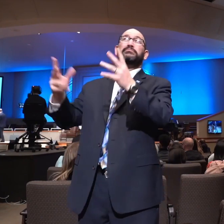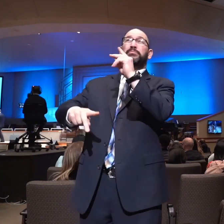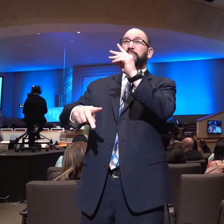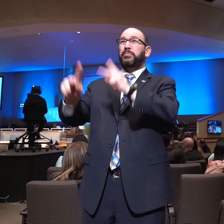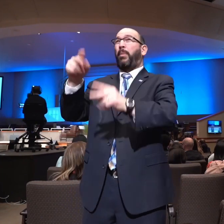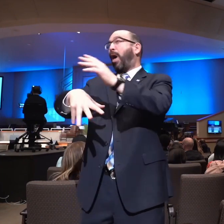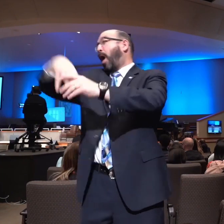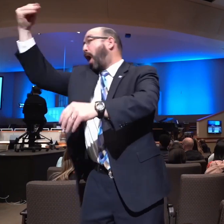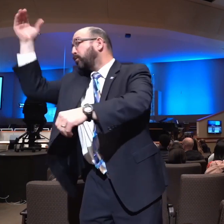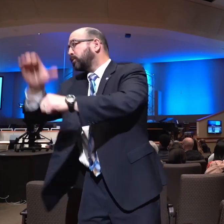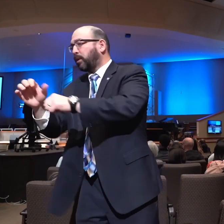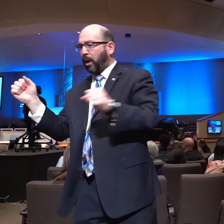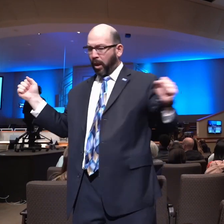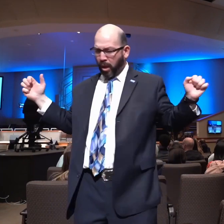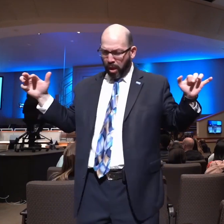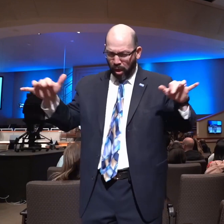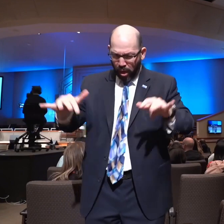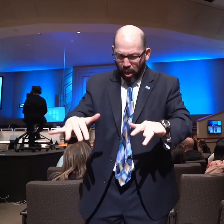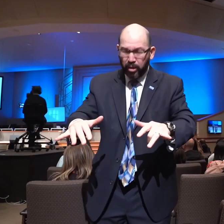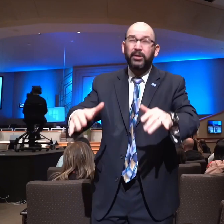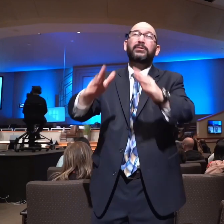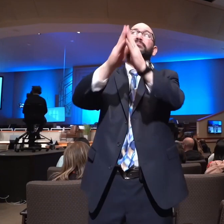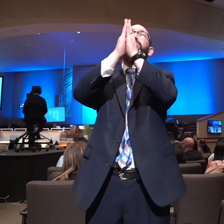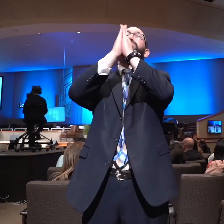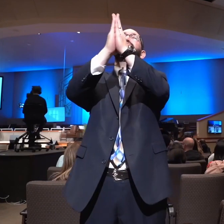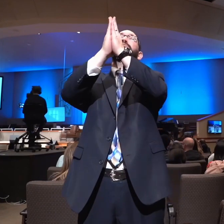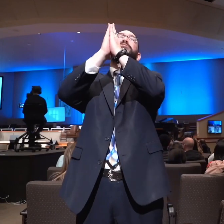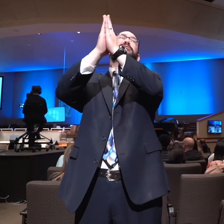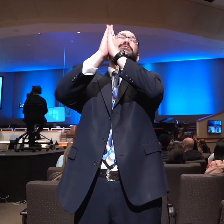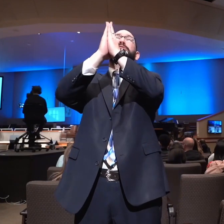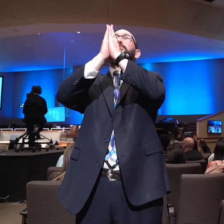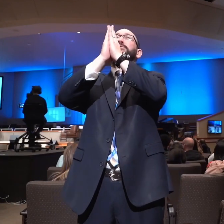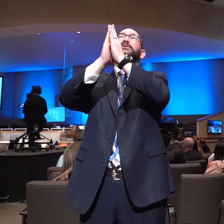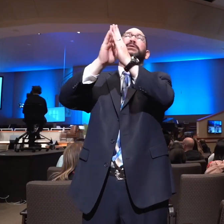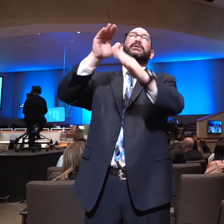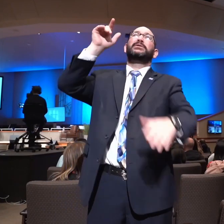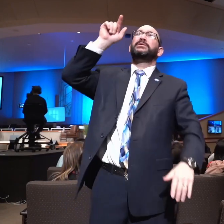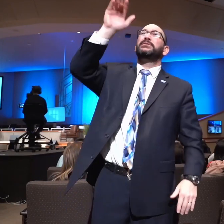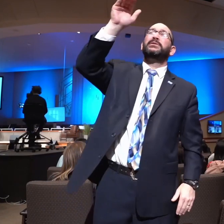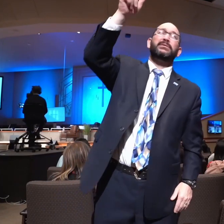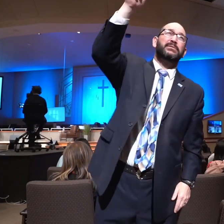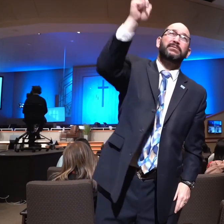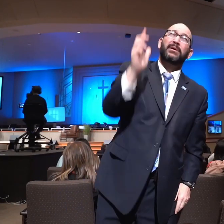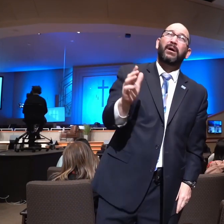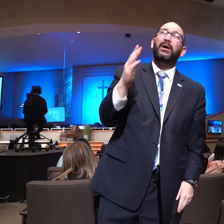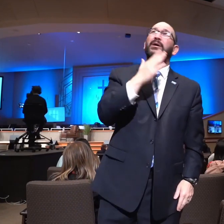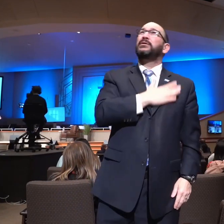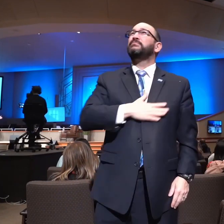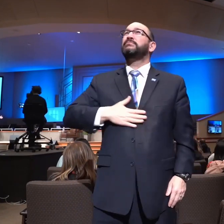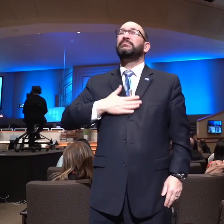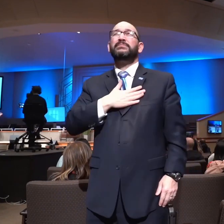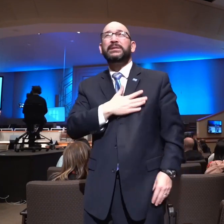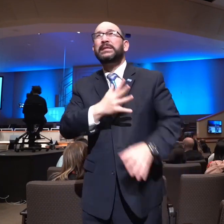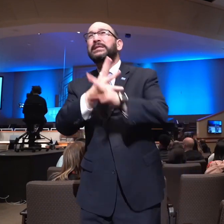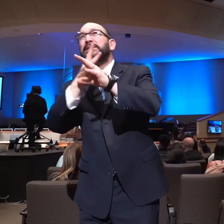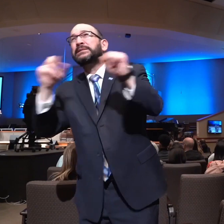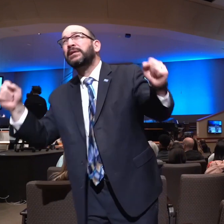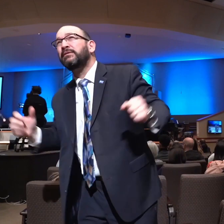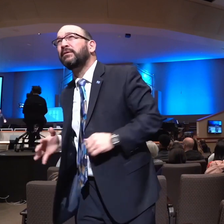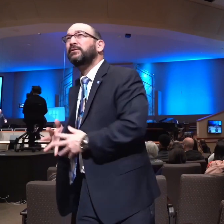before and they were coming into this auditorium and they were kneeling down and they were crying out to God and they were asking God that it wouldn't happen again. They were asking God, why